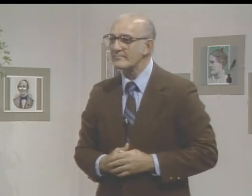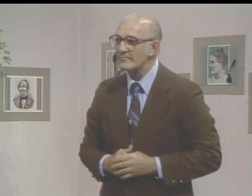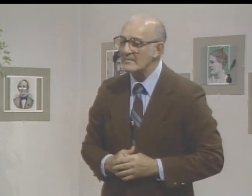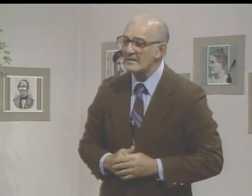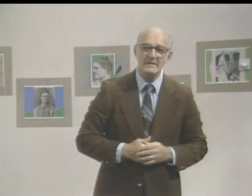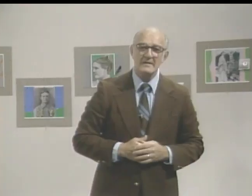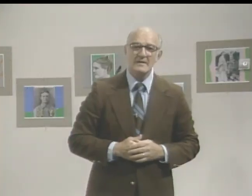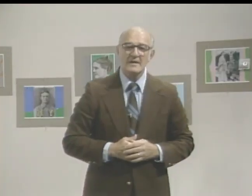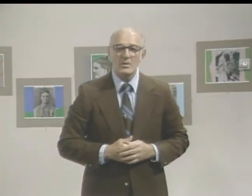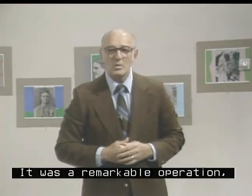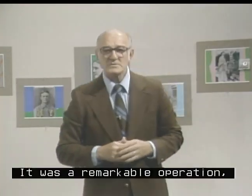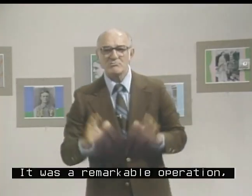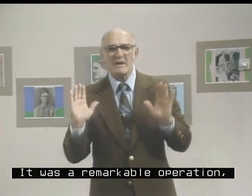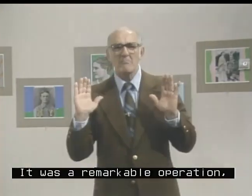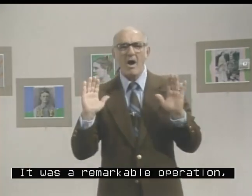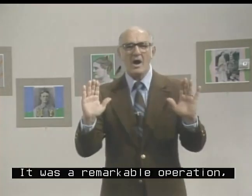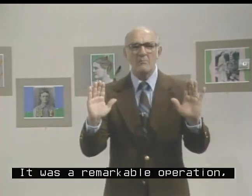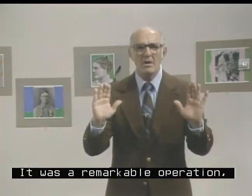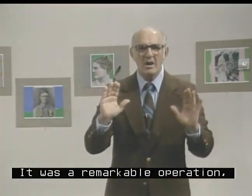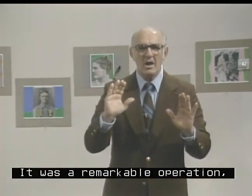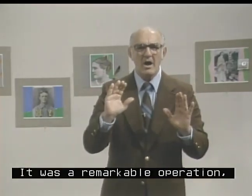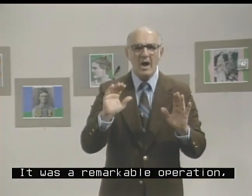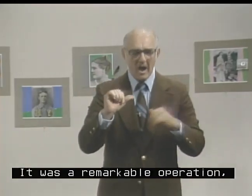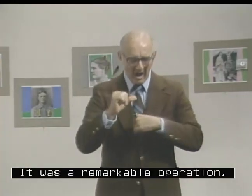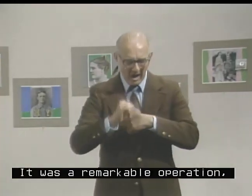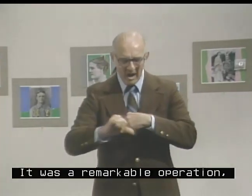It was a remarkable operation.